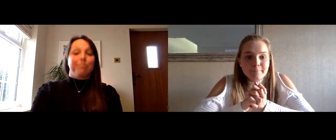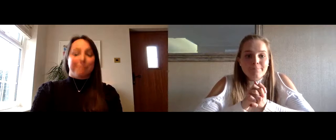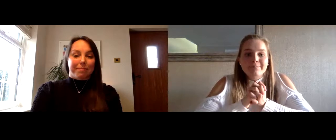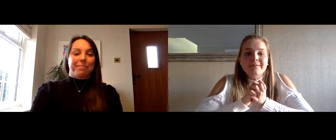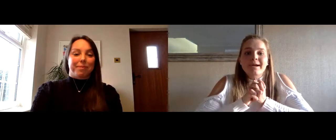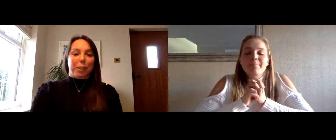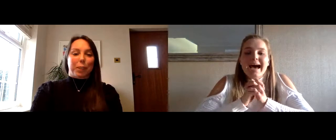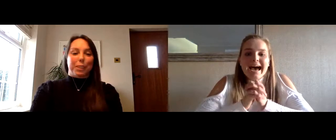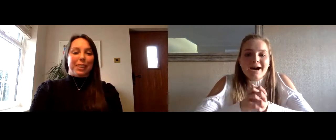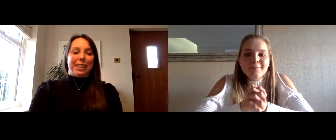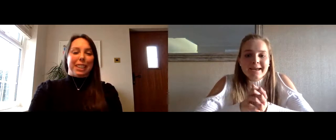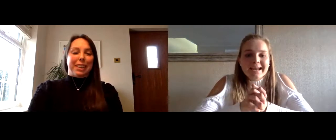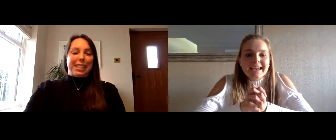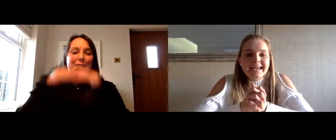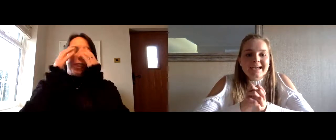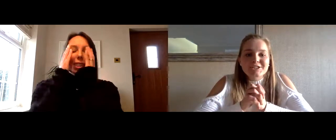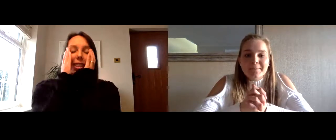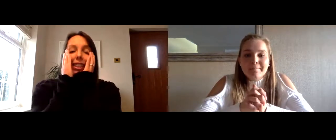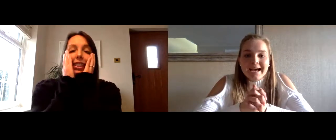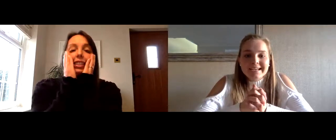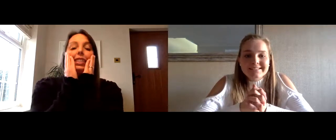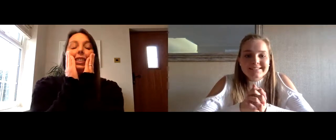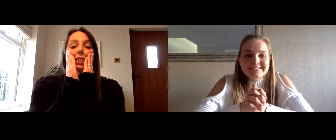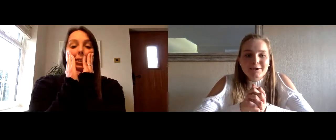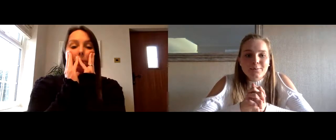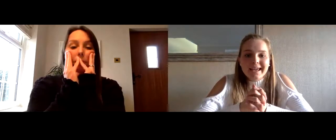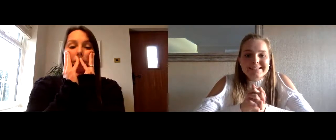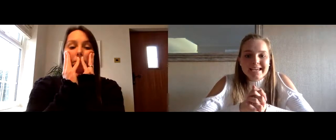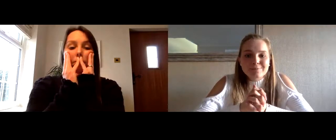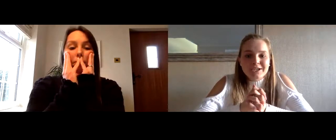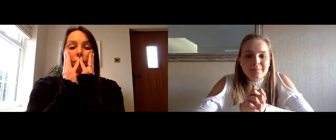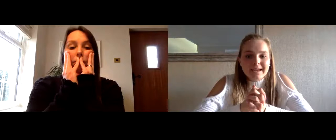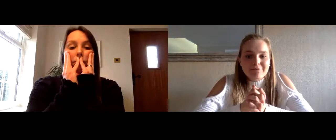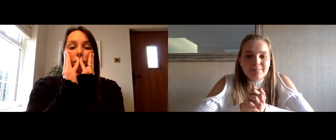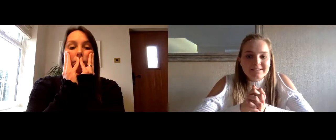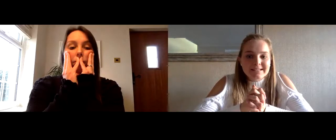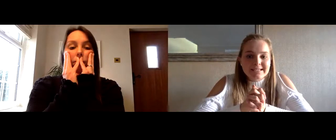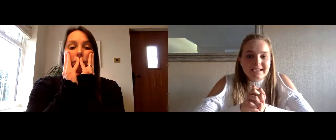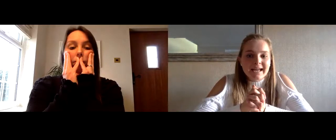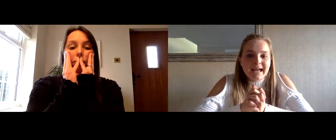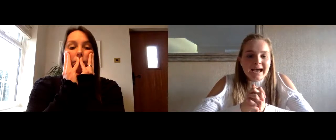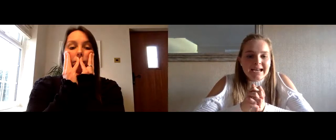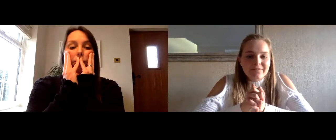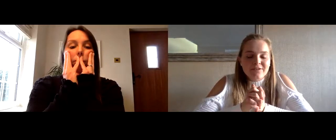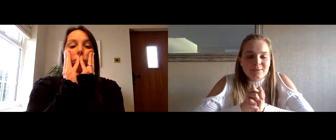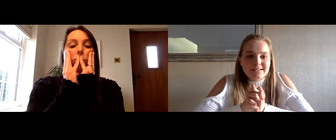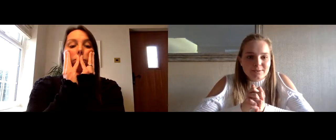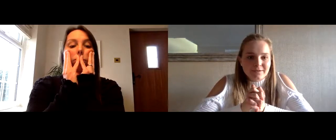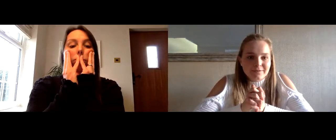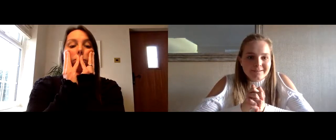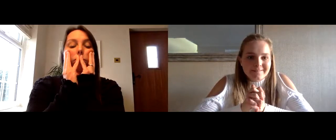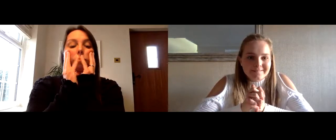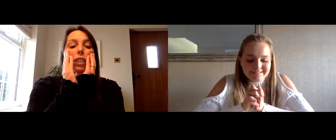but how many gymnasts were in team gb representing at london